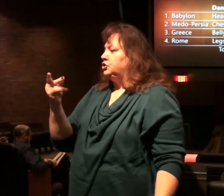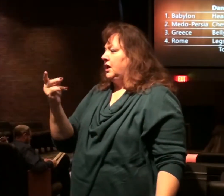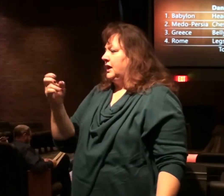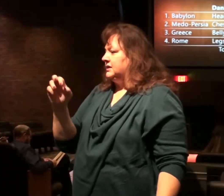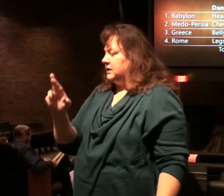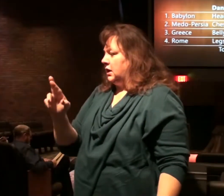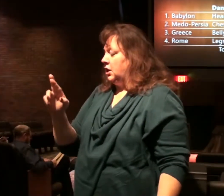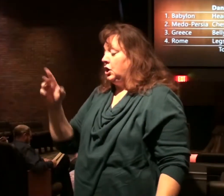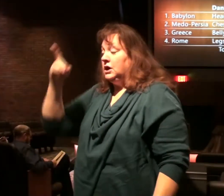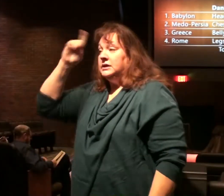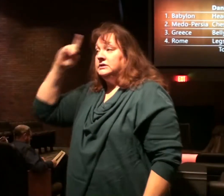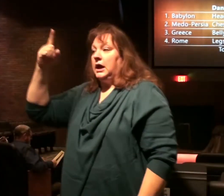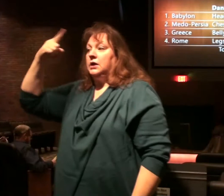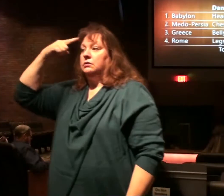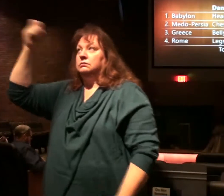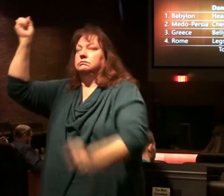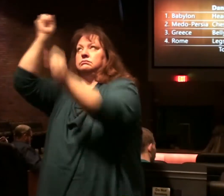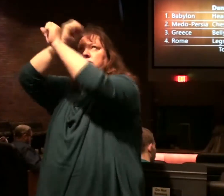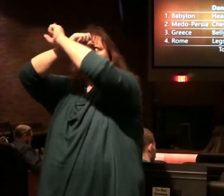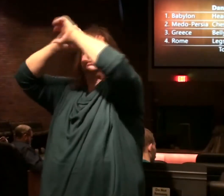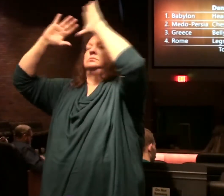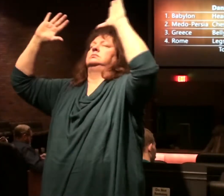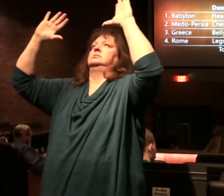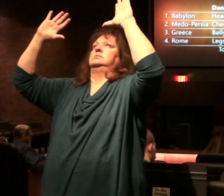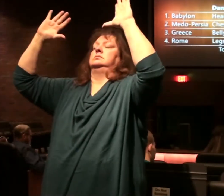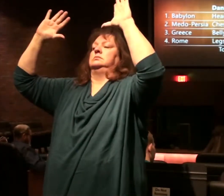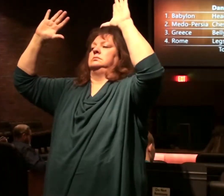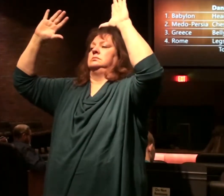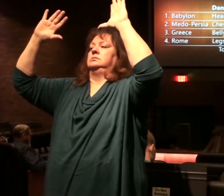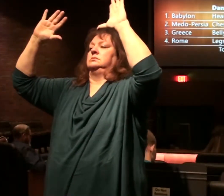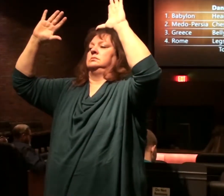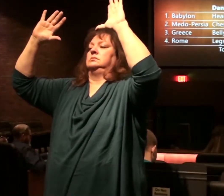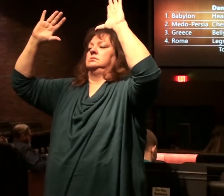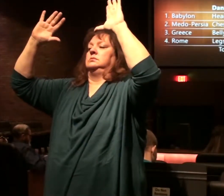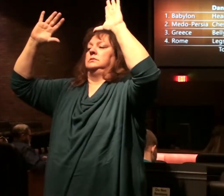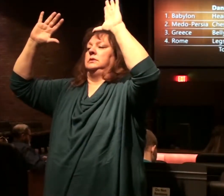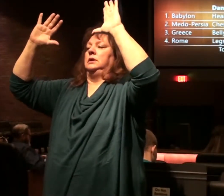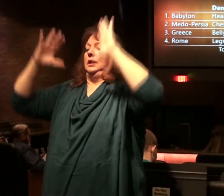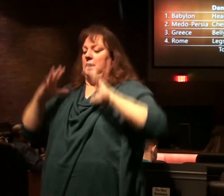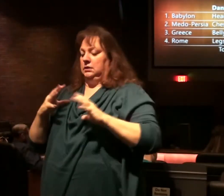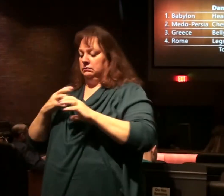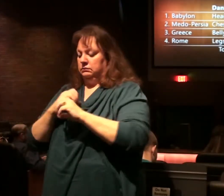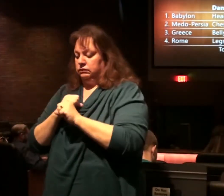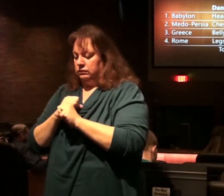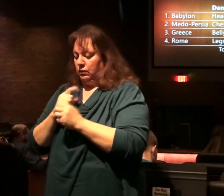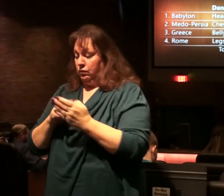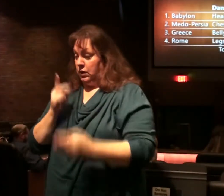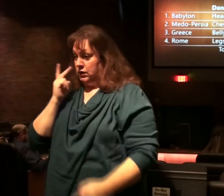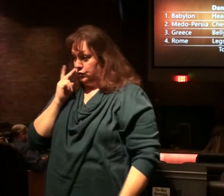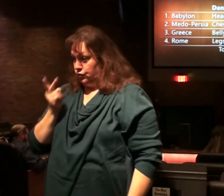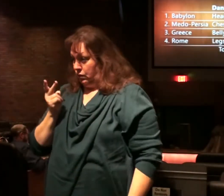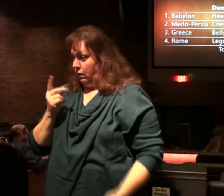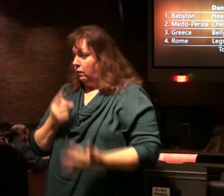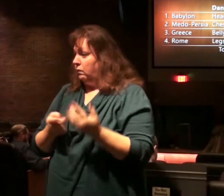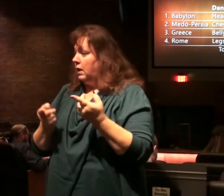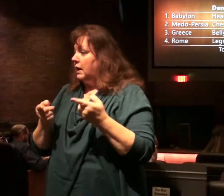Daniel had a dream and visions, and he related the summary of what he saw, what happened.